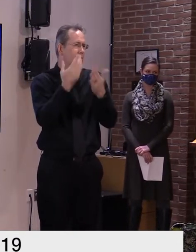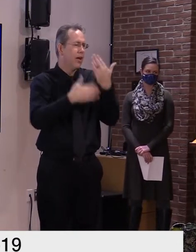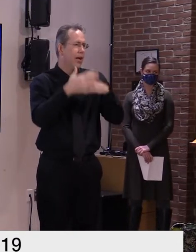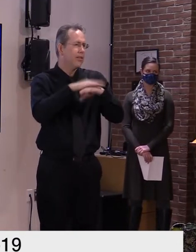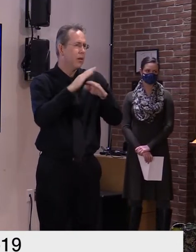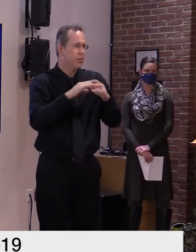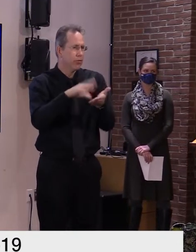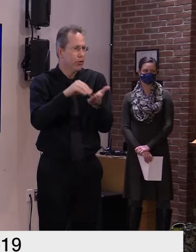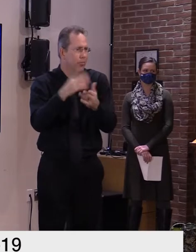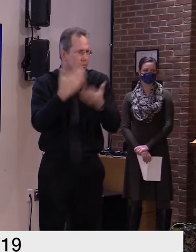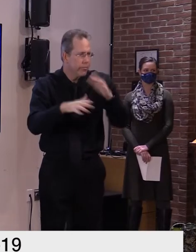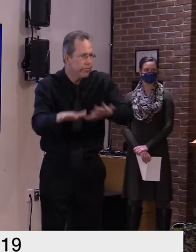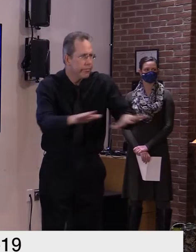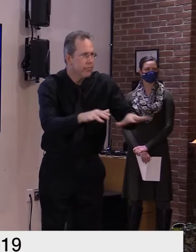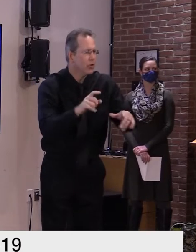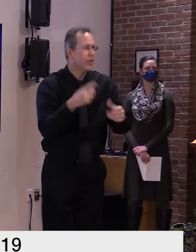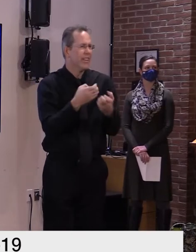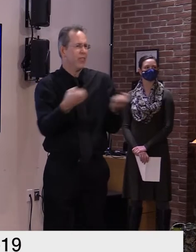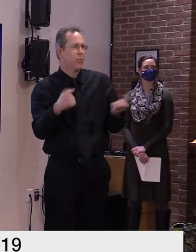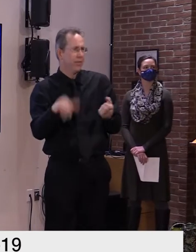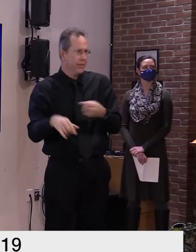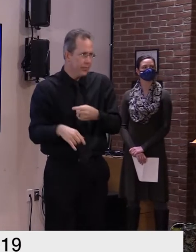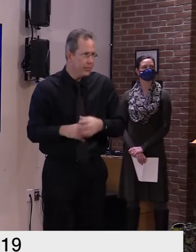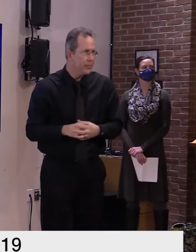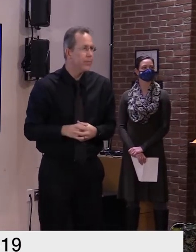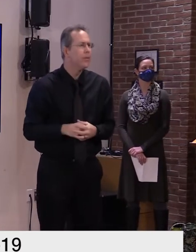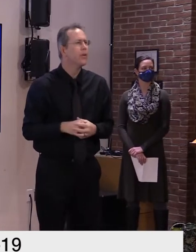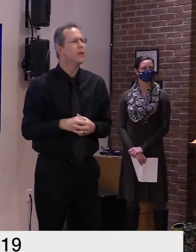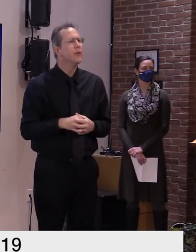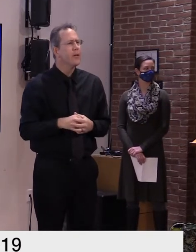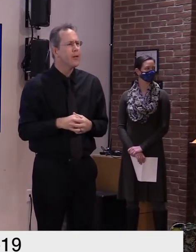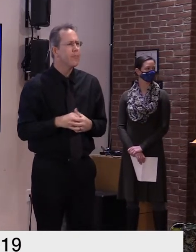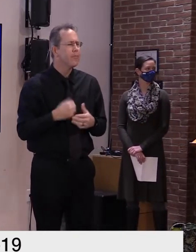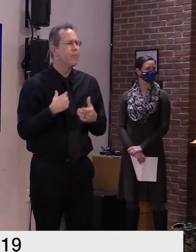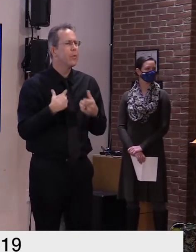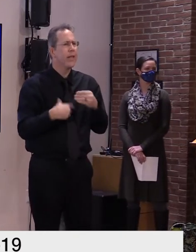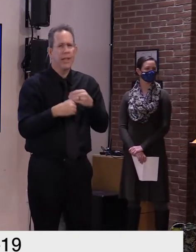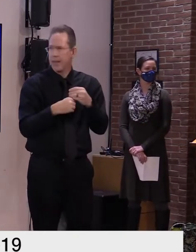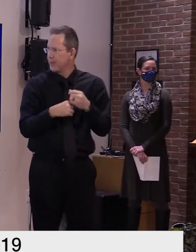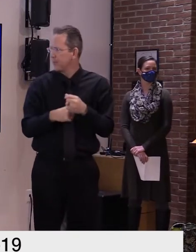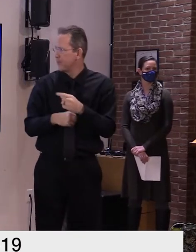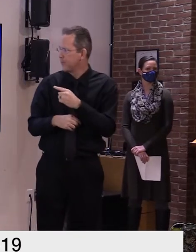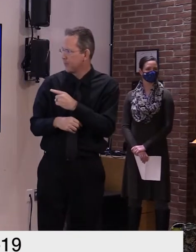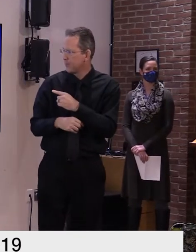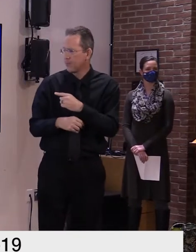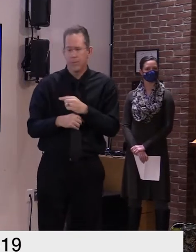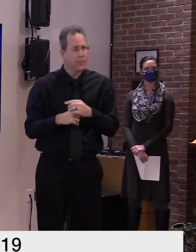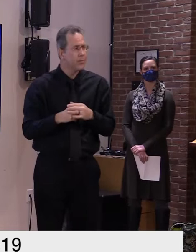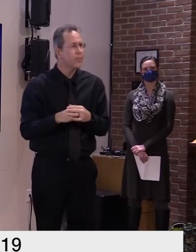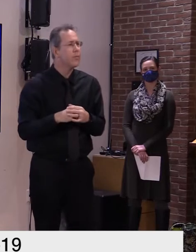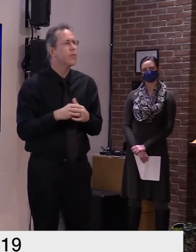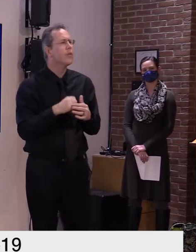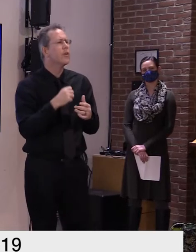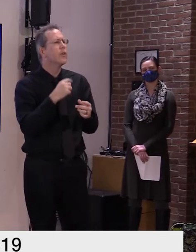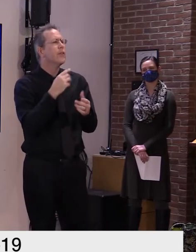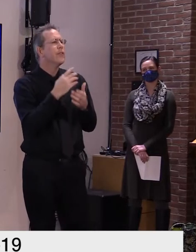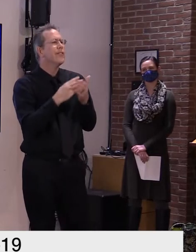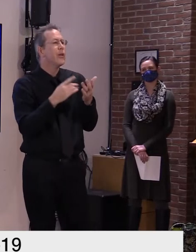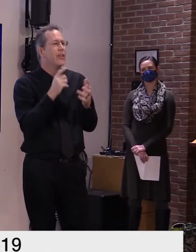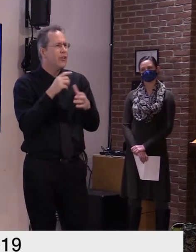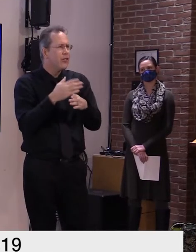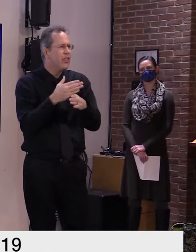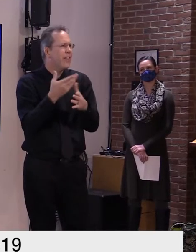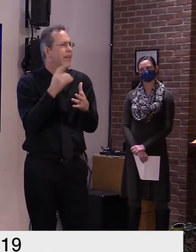our centers have had to make provisions so that students would no longer need to share necessary toolkits software and course materials